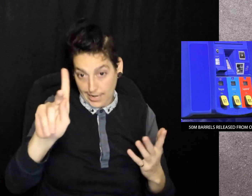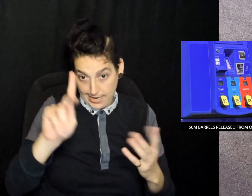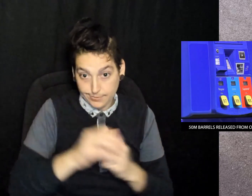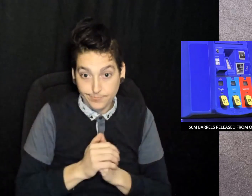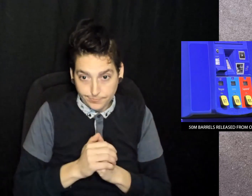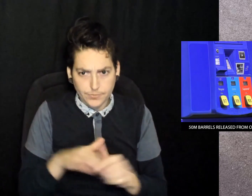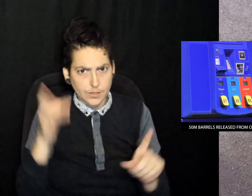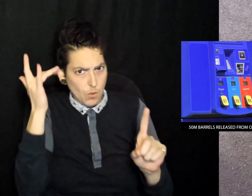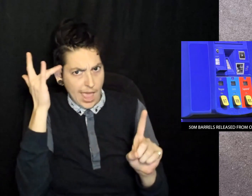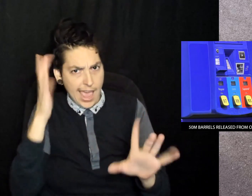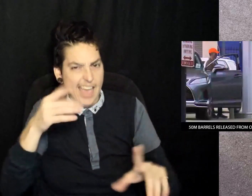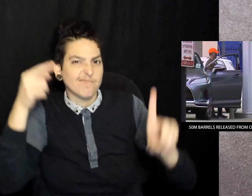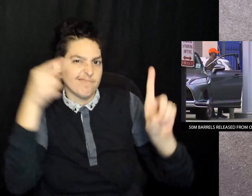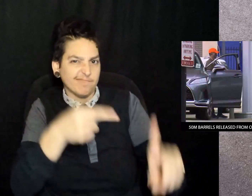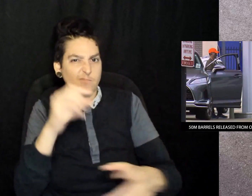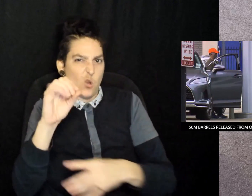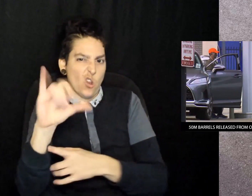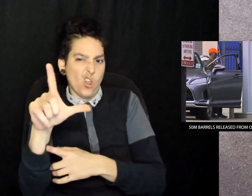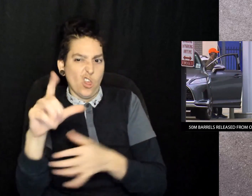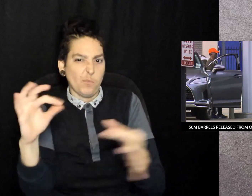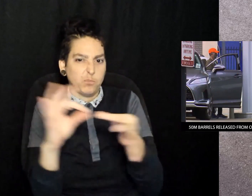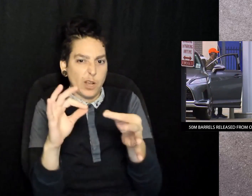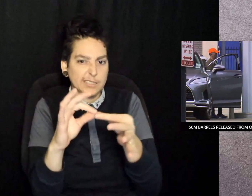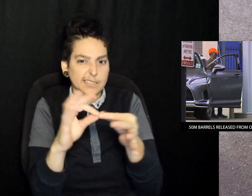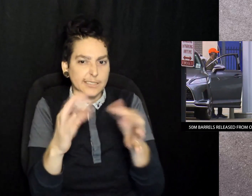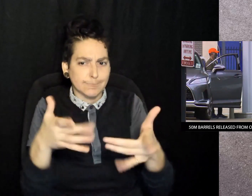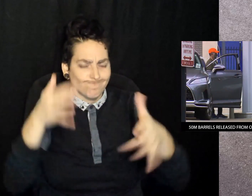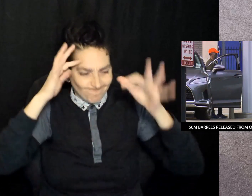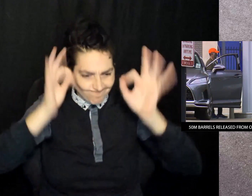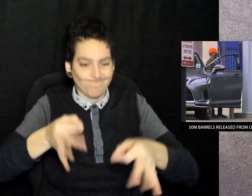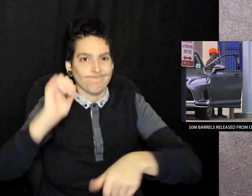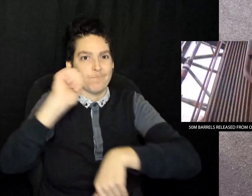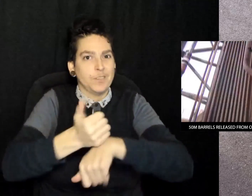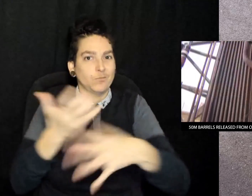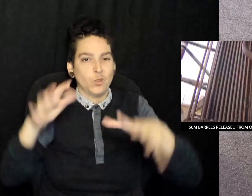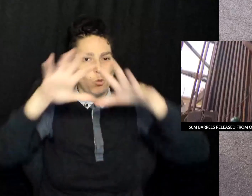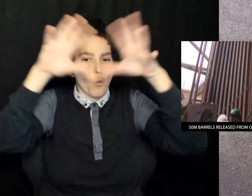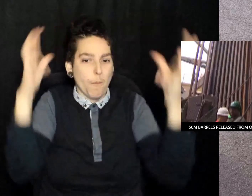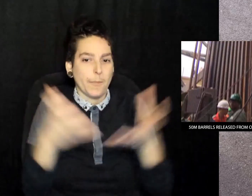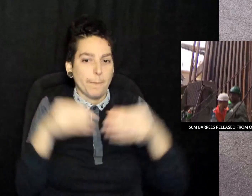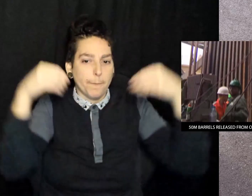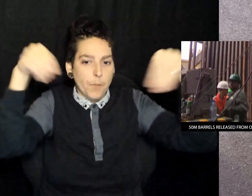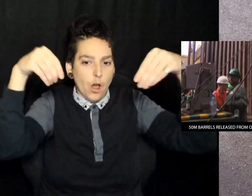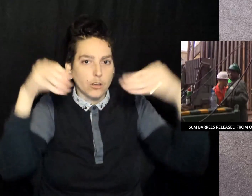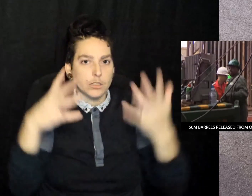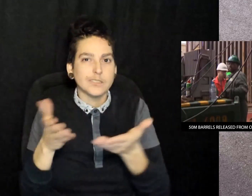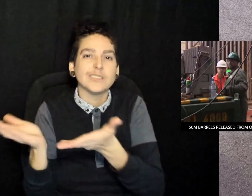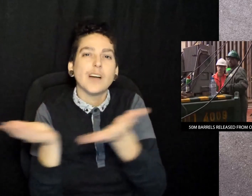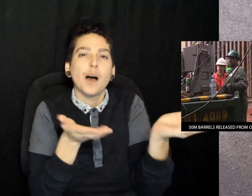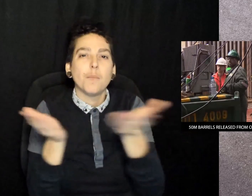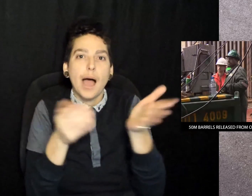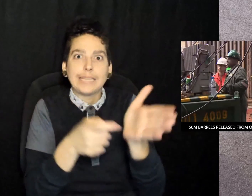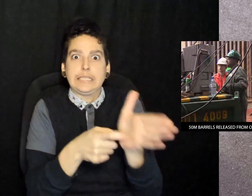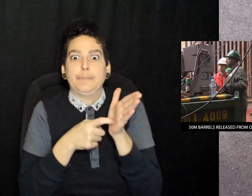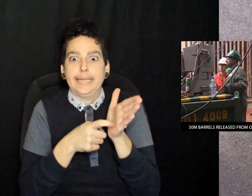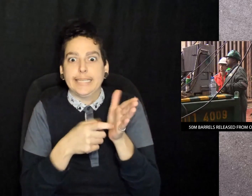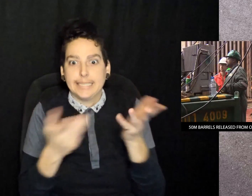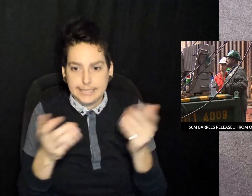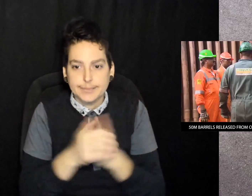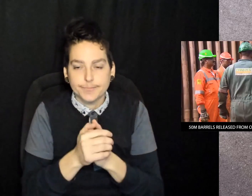the United Kingdom. And that's because the price of oil is determined on a global market and is based on supply